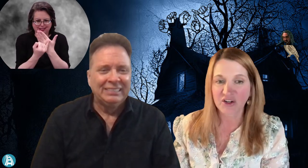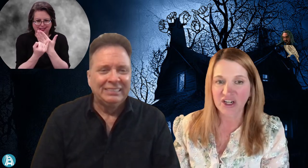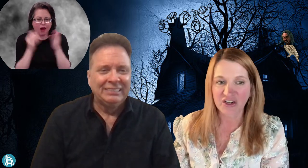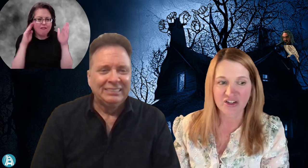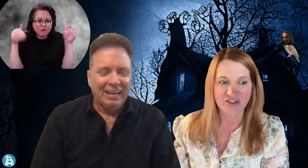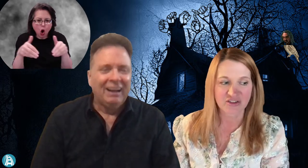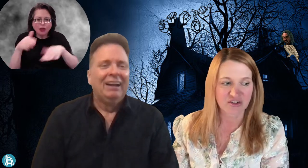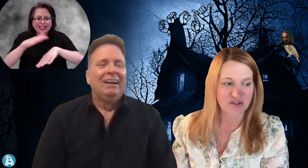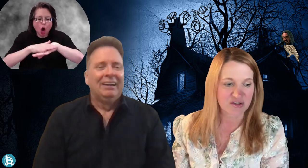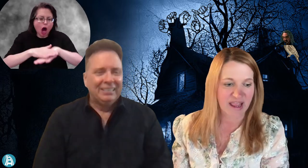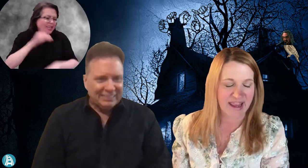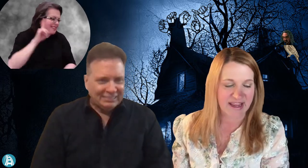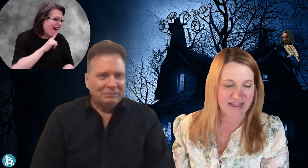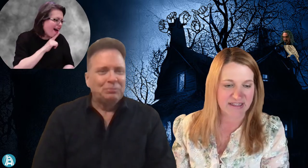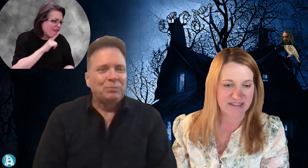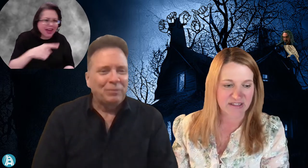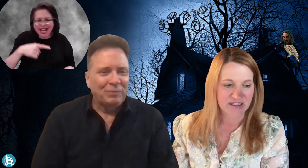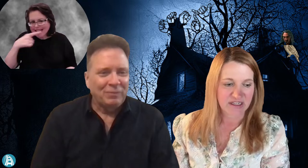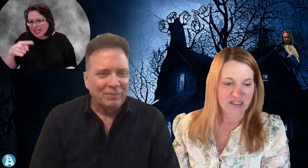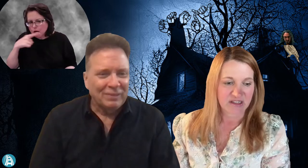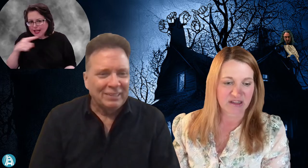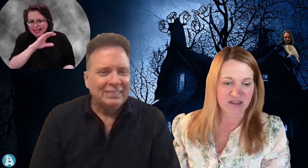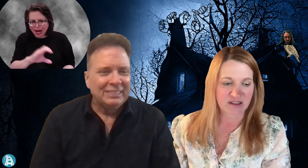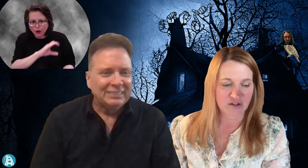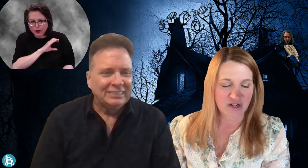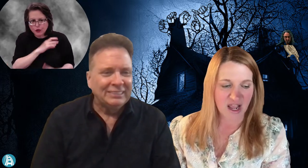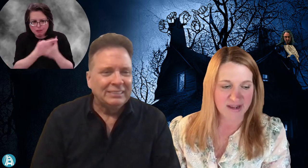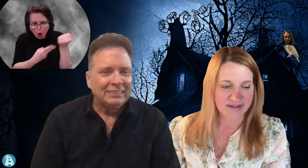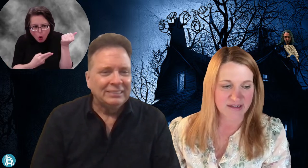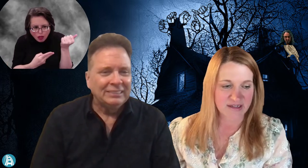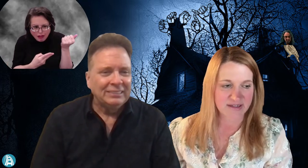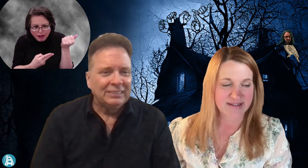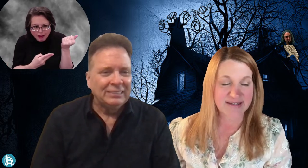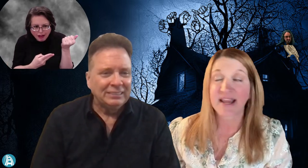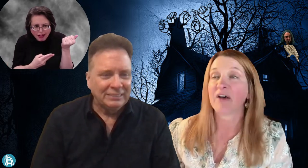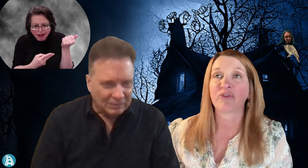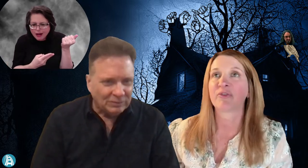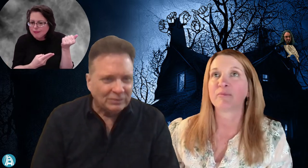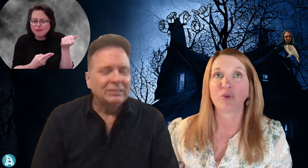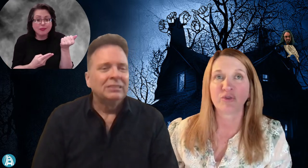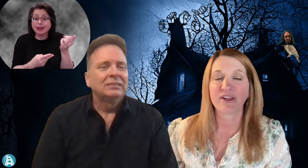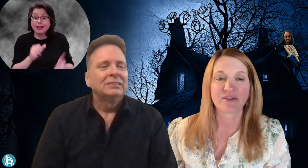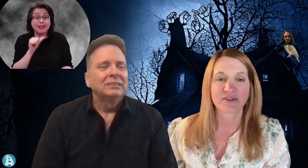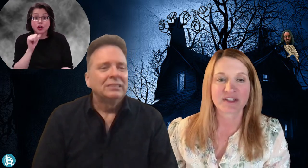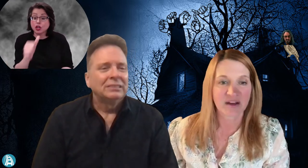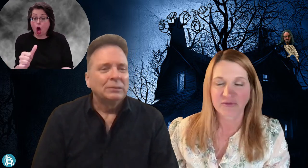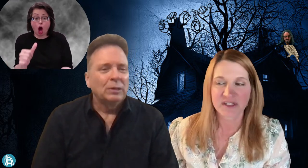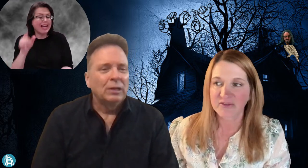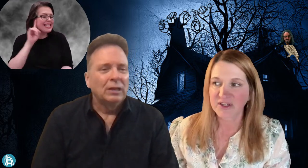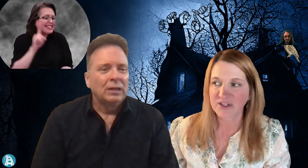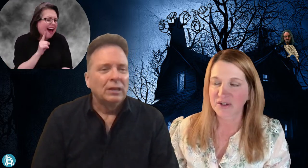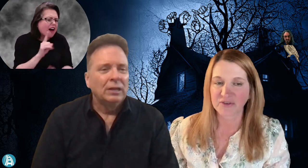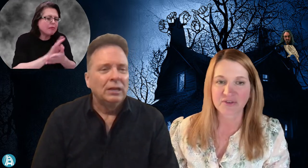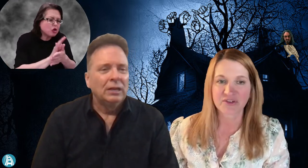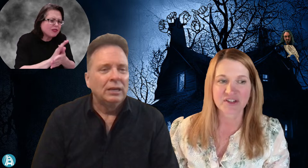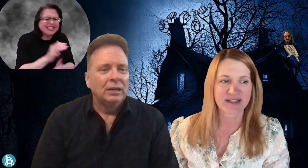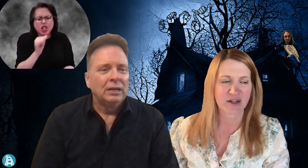hearing characters, and they're not deaf movies or deaf TV shows. They're just